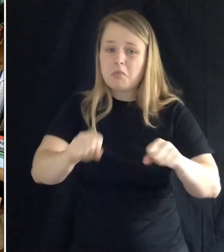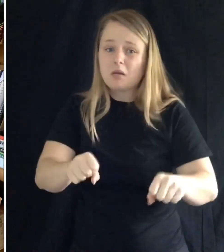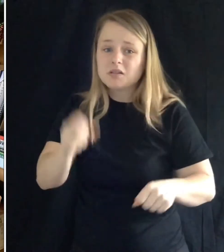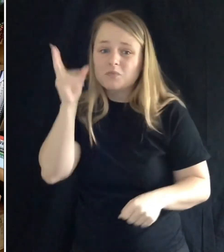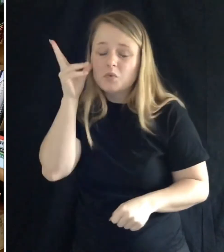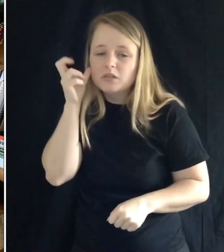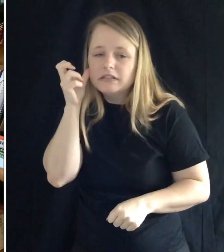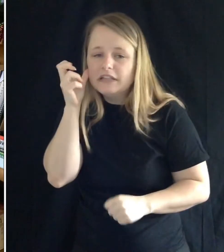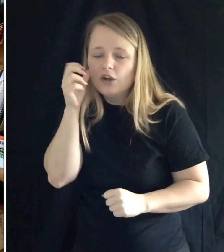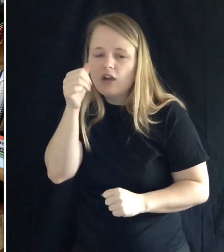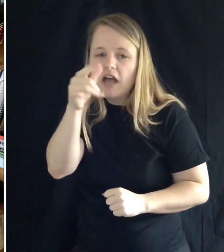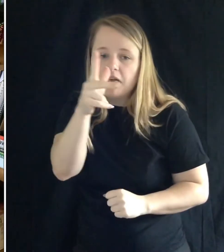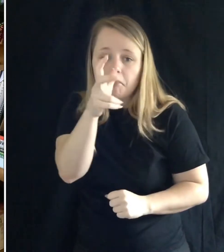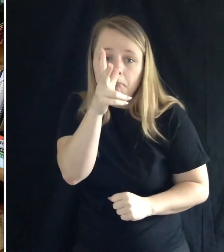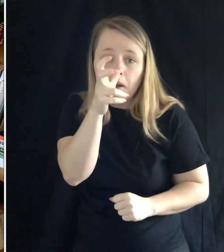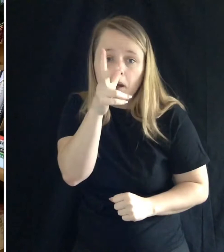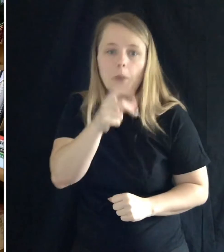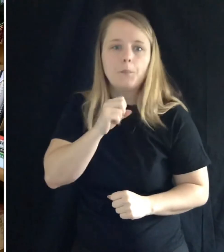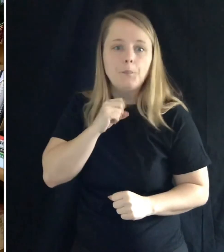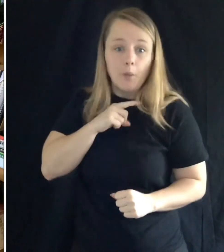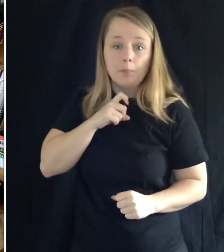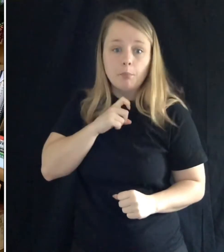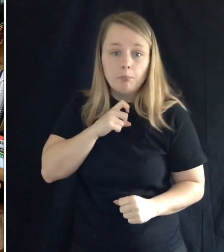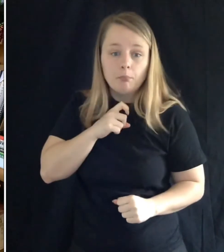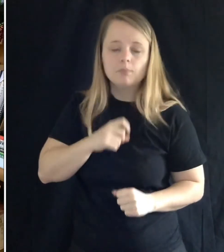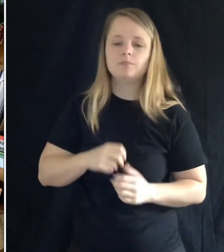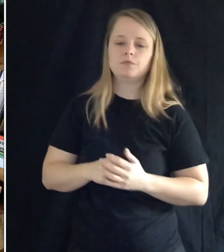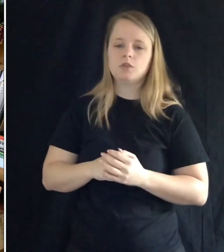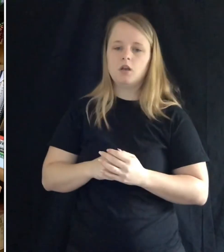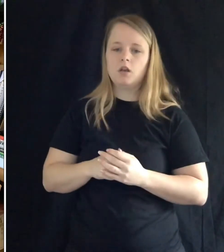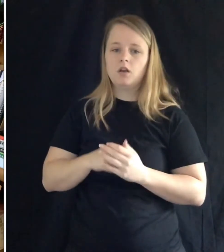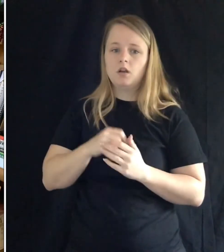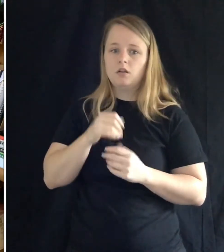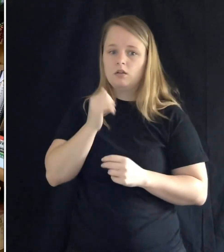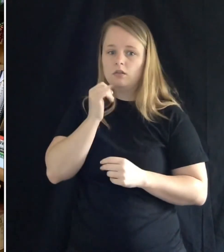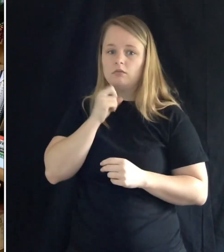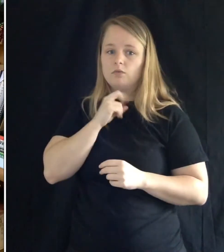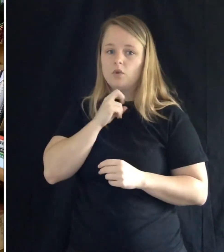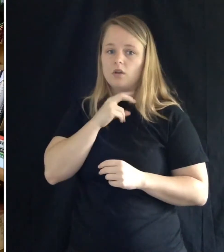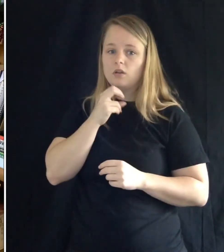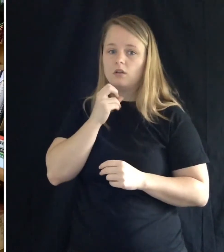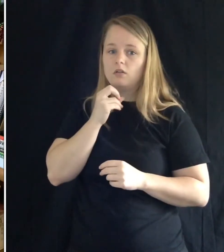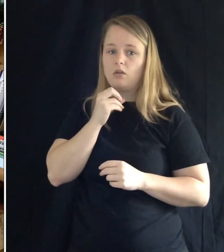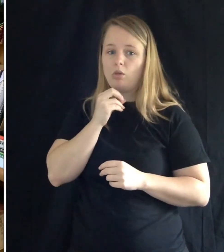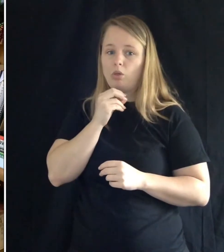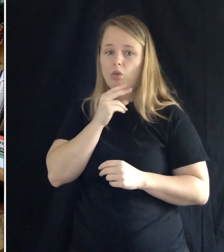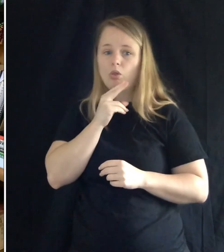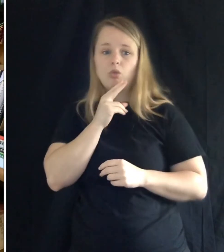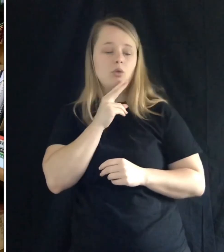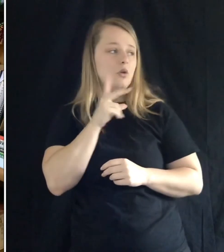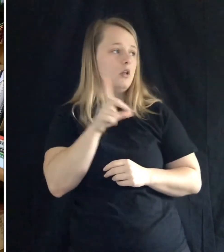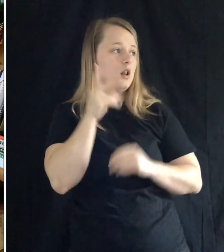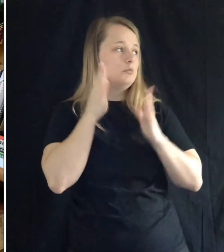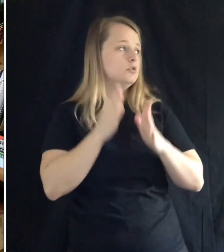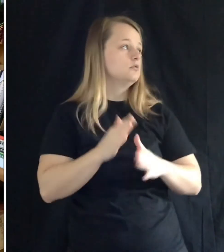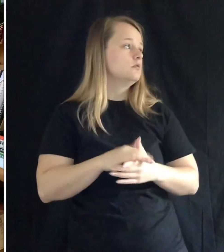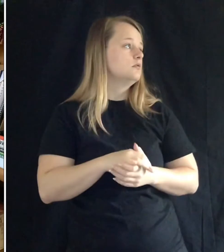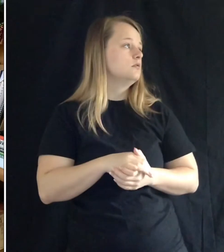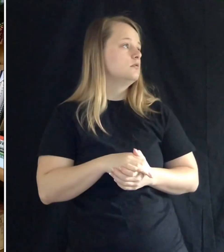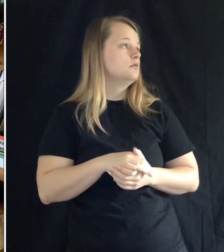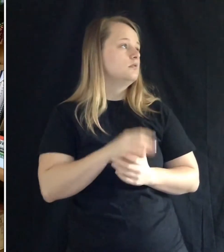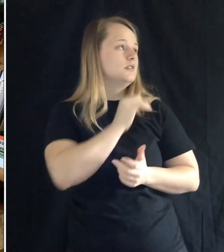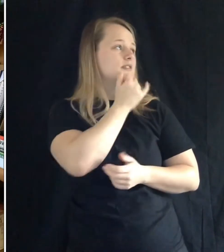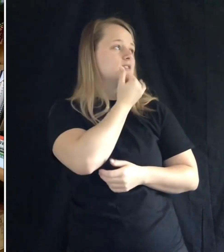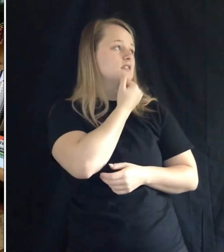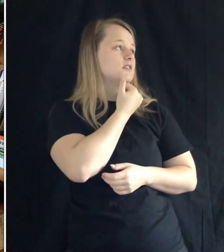burp. Froggy took one look at Miss Otterbottom and, uh-oh, he thought he knew he was